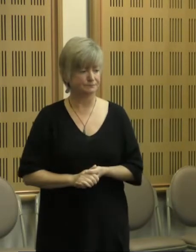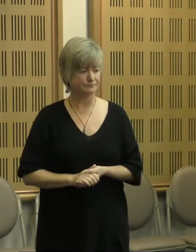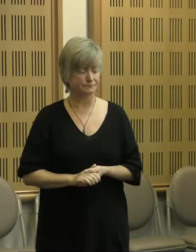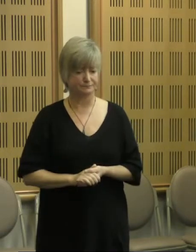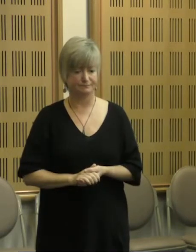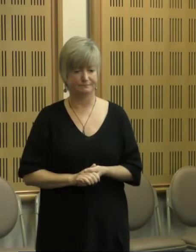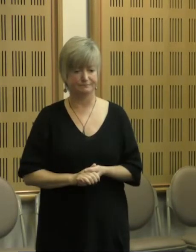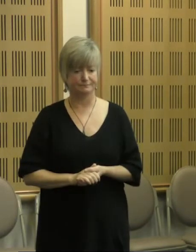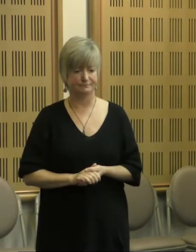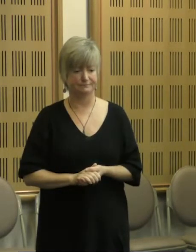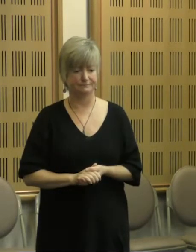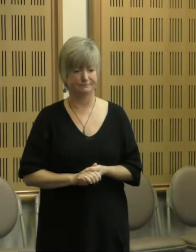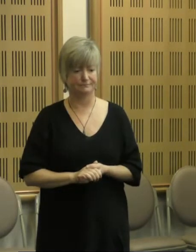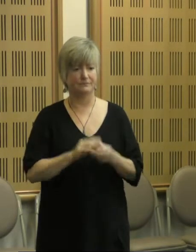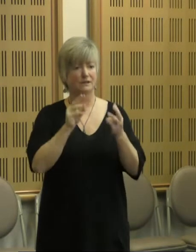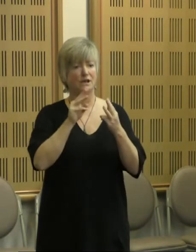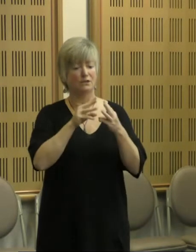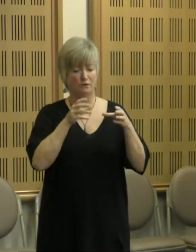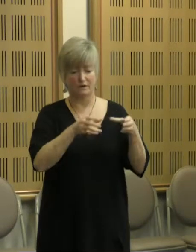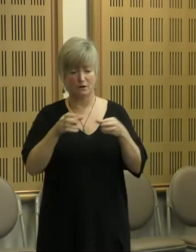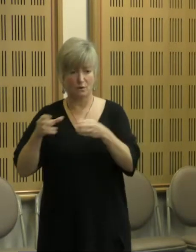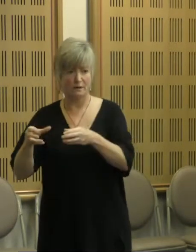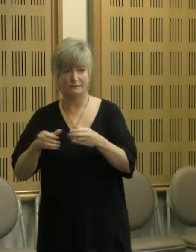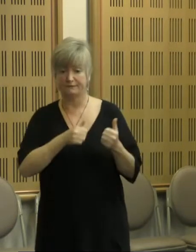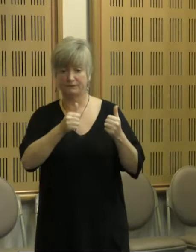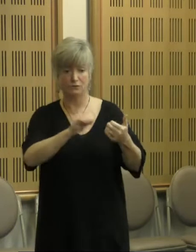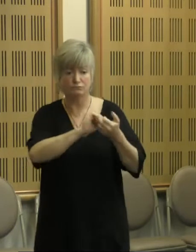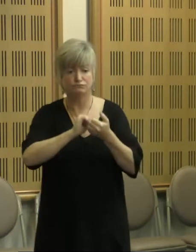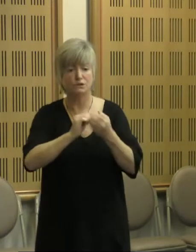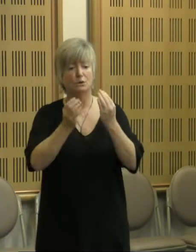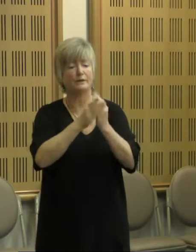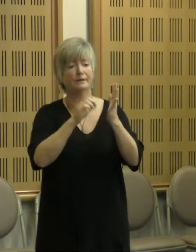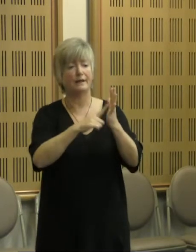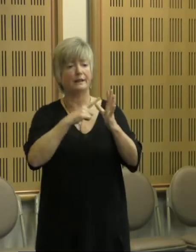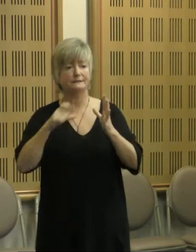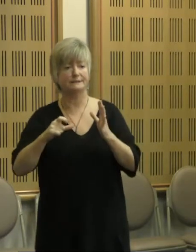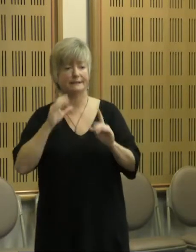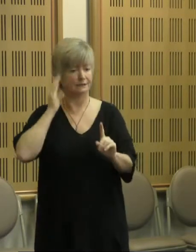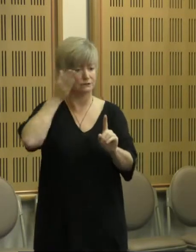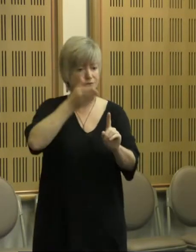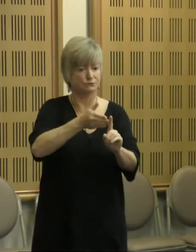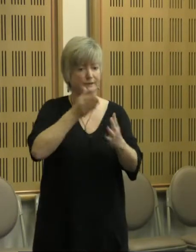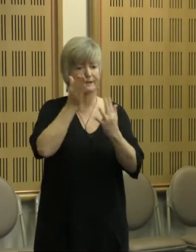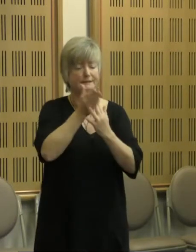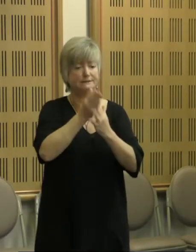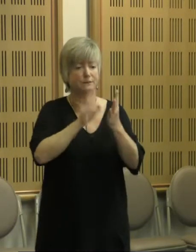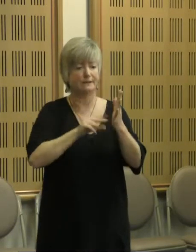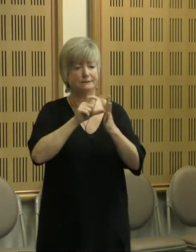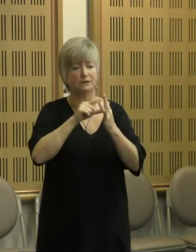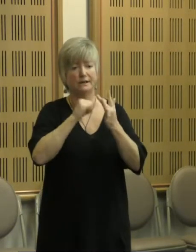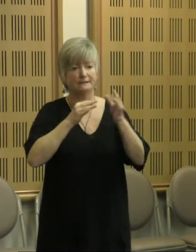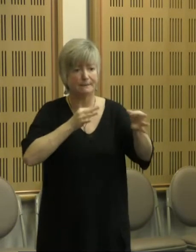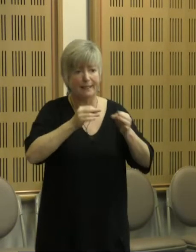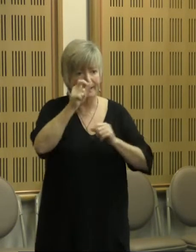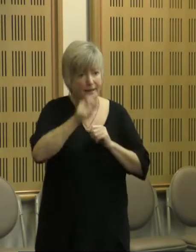The three co-ops all now have good working relationships with their local area coordinators, have direct access to NDIA planners, managers, and the